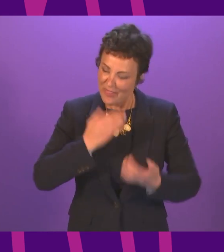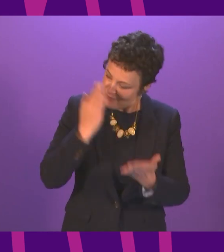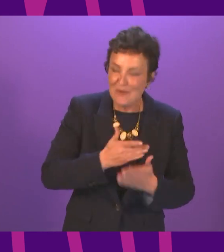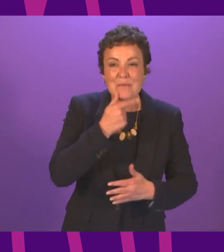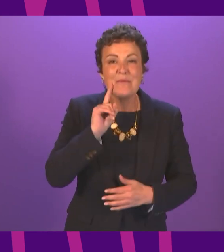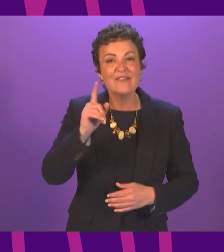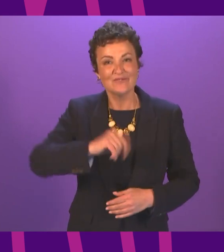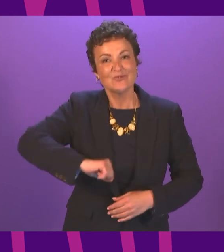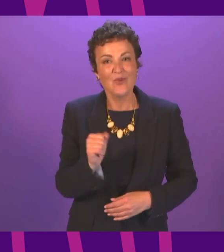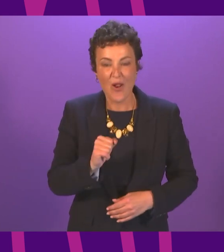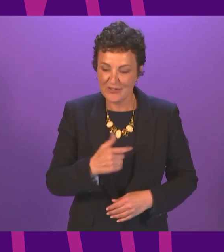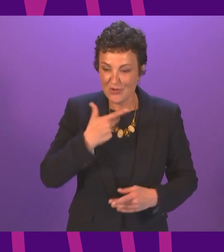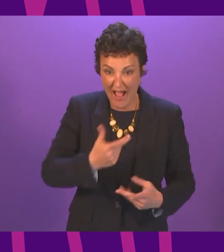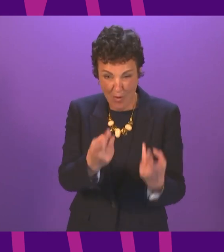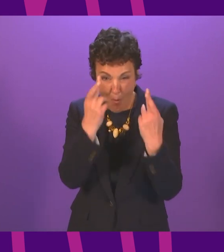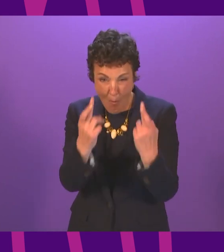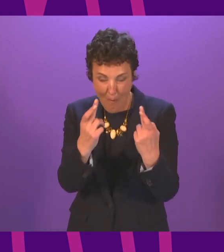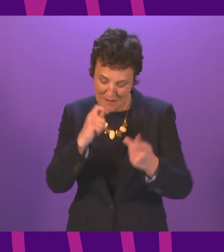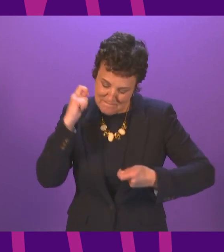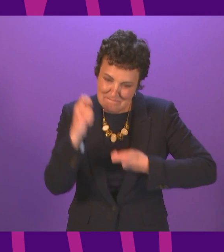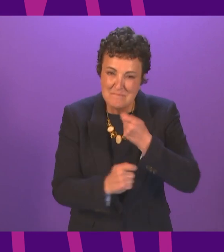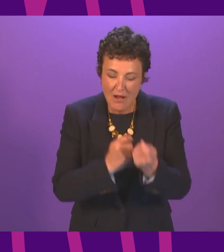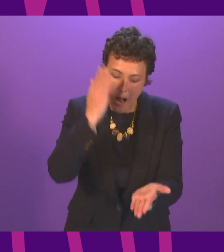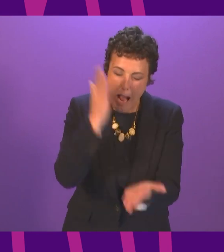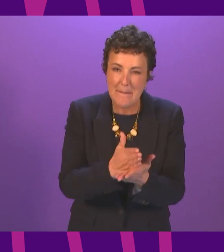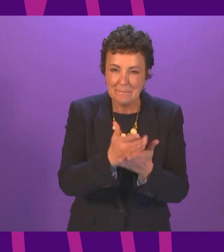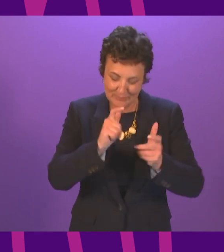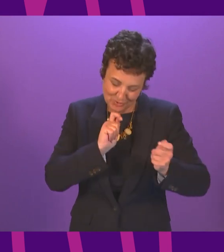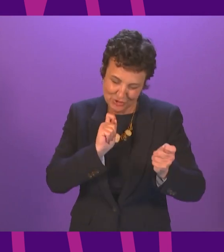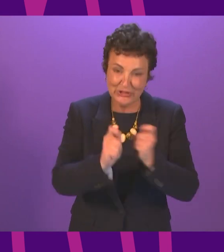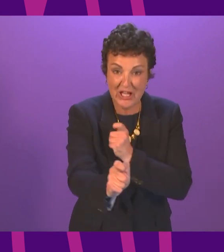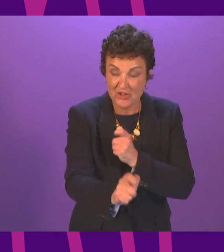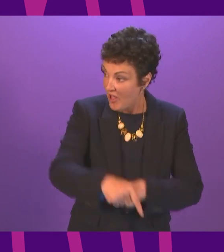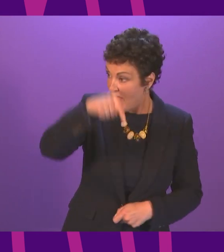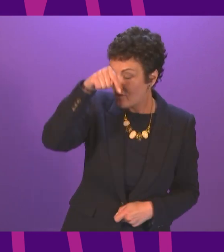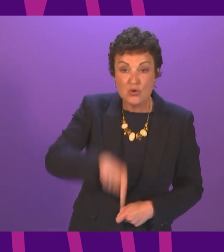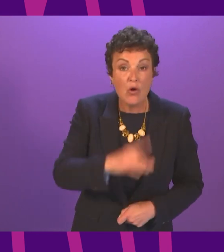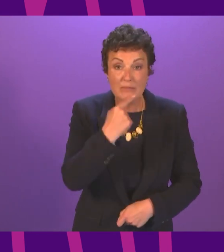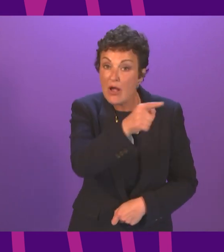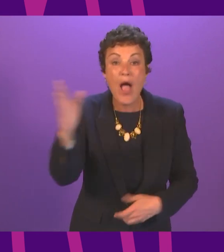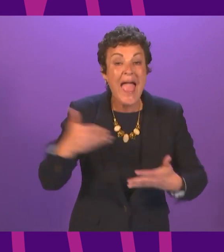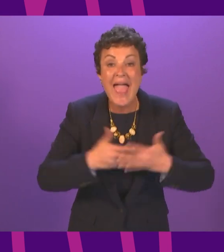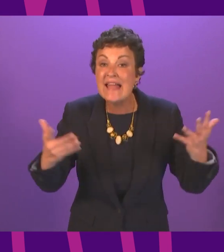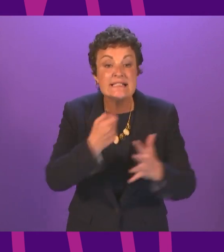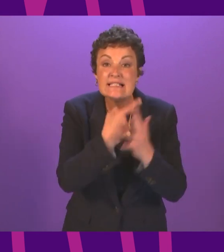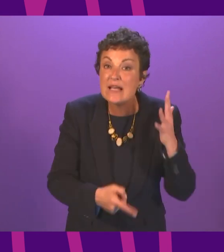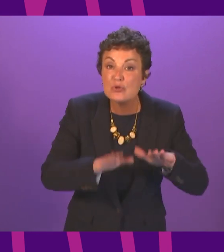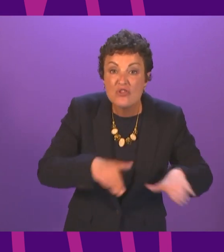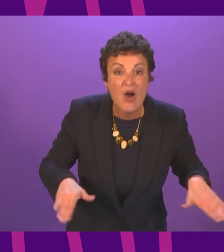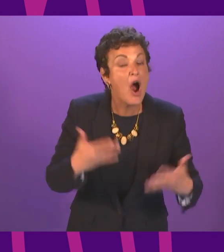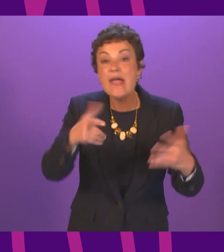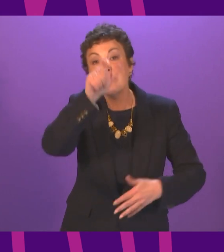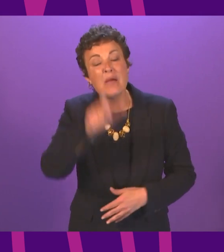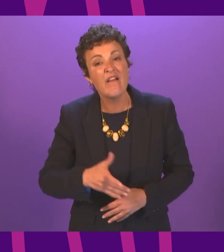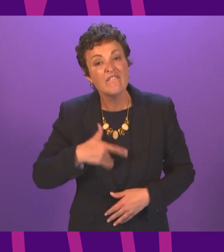to turn a little hope into lasting change this is the room where it happens so to all the disabled children out there to anyone who's ever felt left